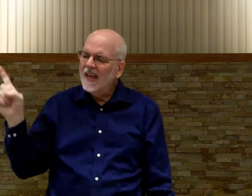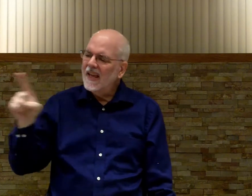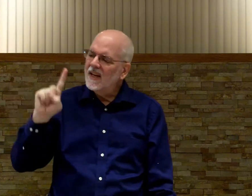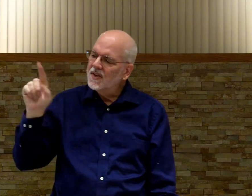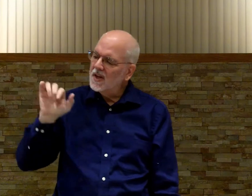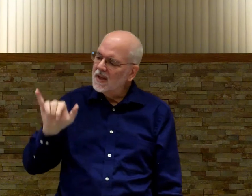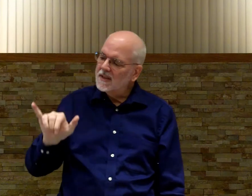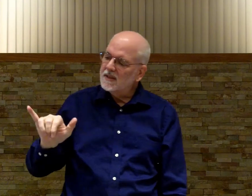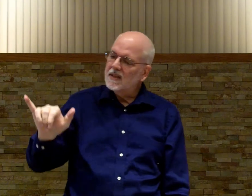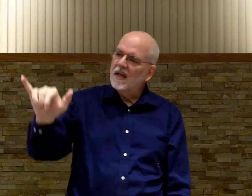endless